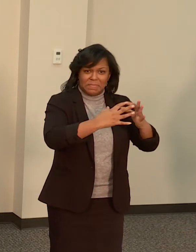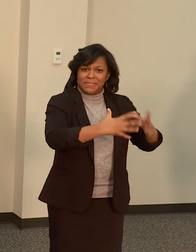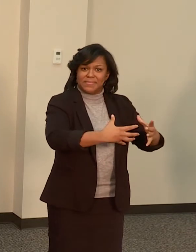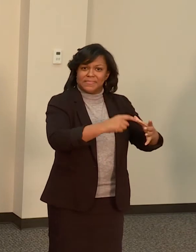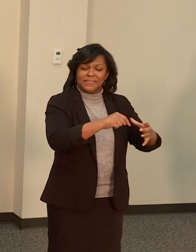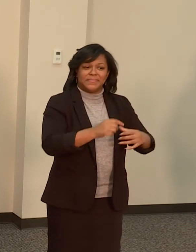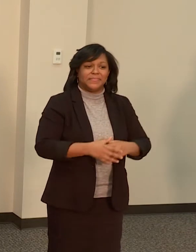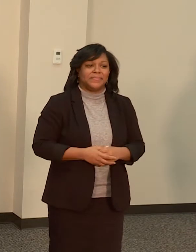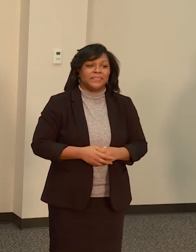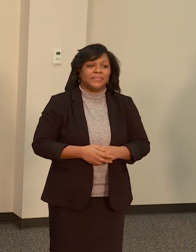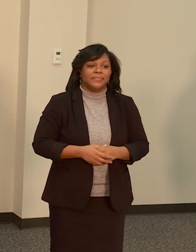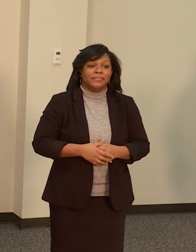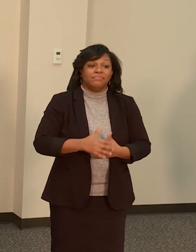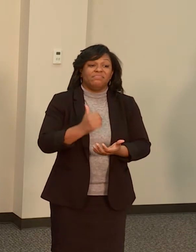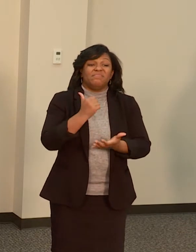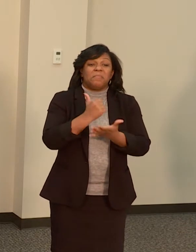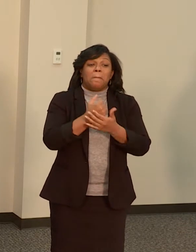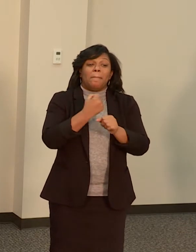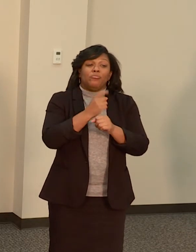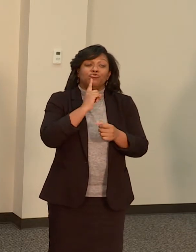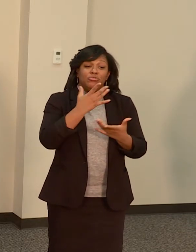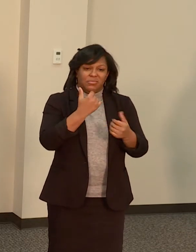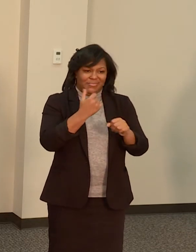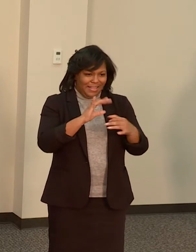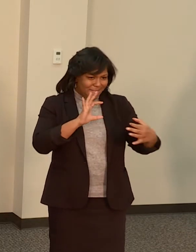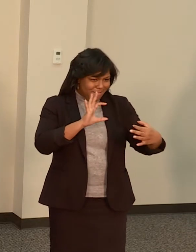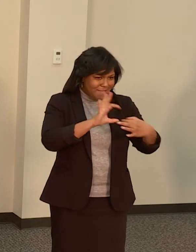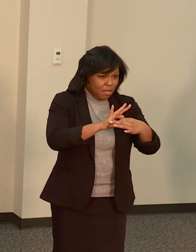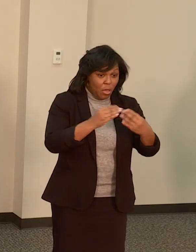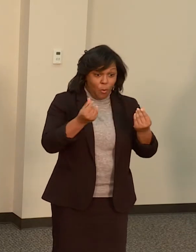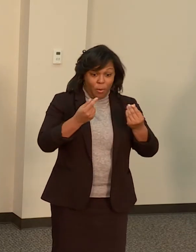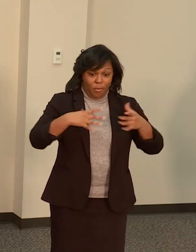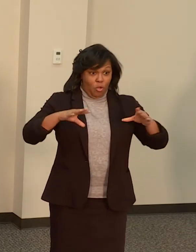connections to our property owners here in Minneapolis.